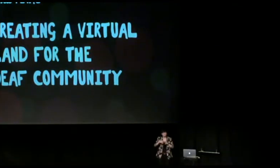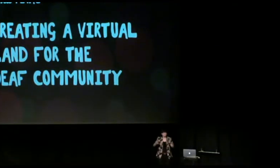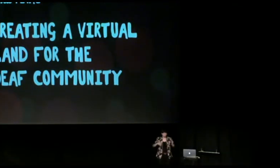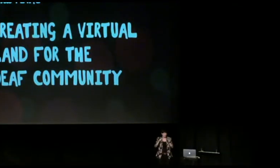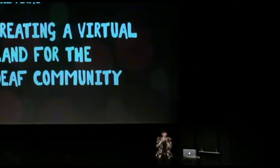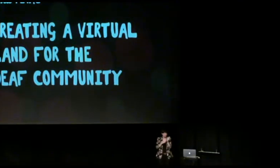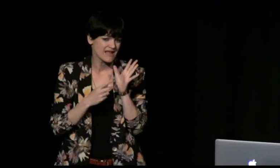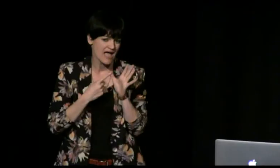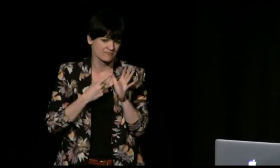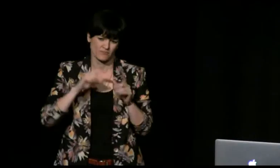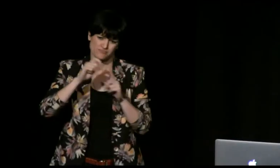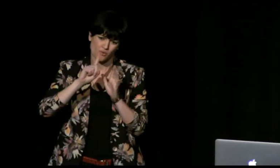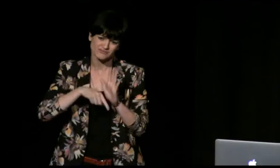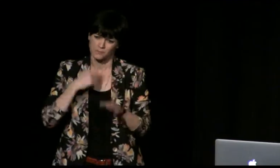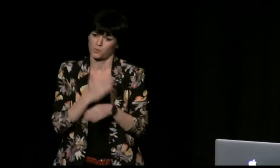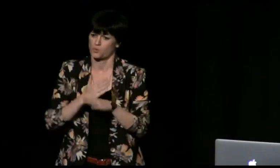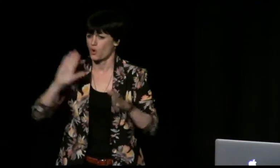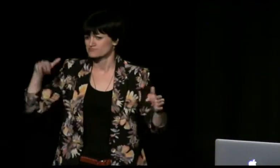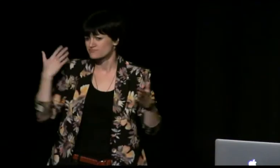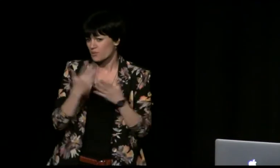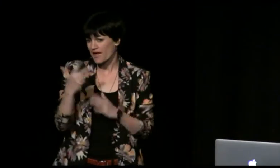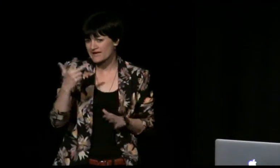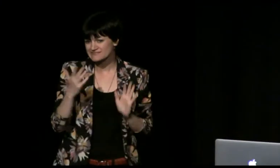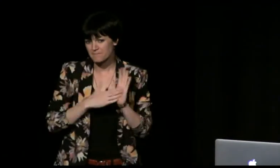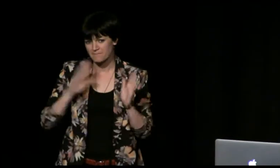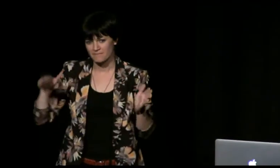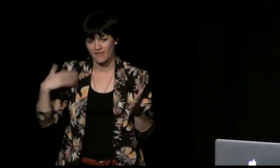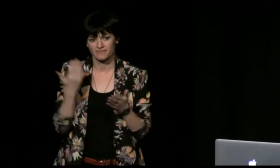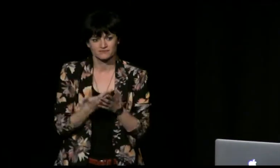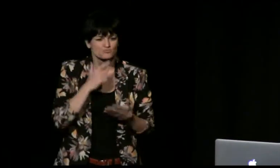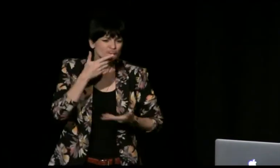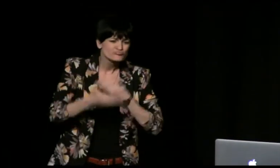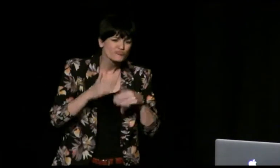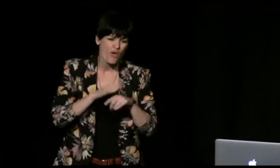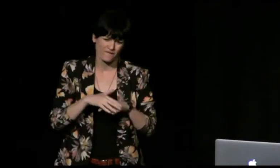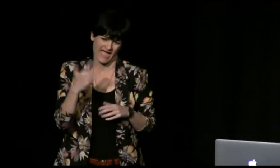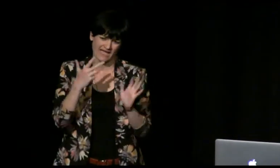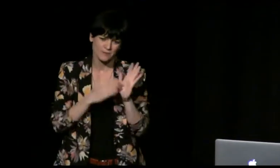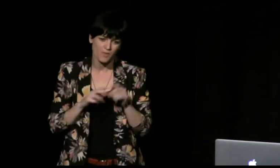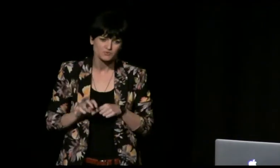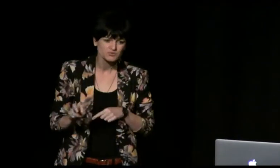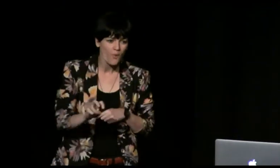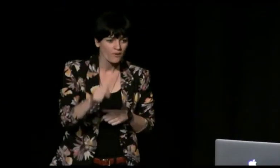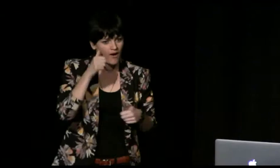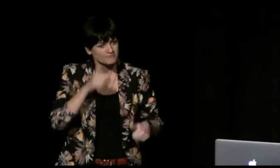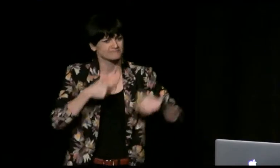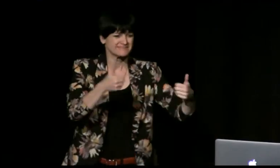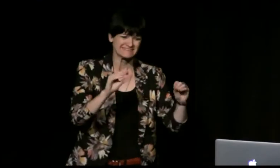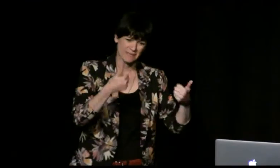the deaf community. It's basically SignDNA, which is the Sign Language Deaf National Archive. It's a project we've been working on at Deaf Radio for the last